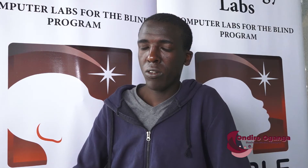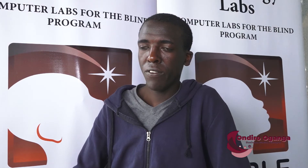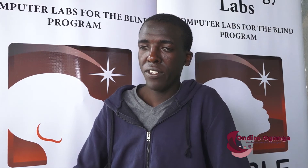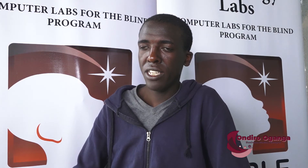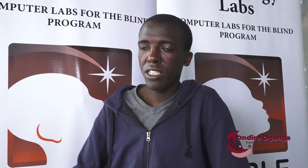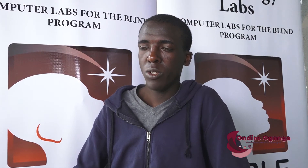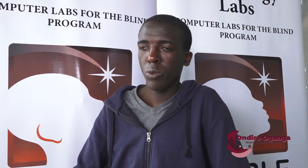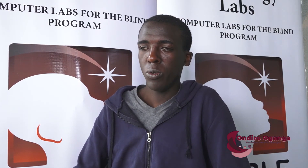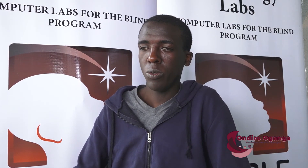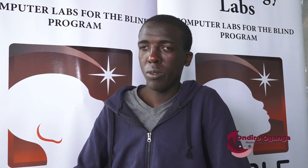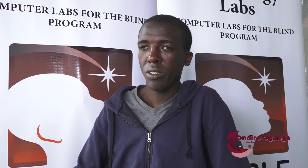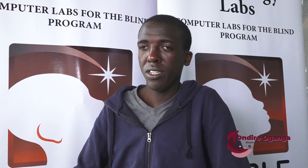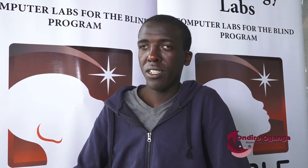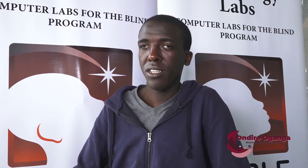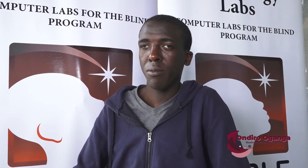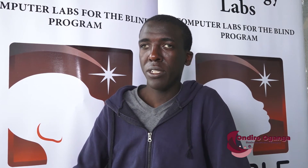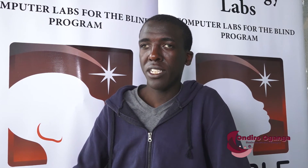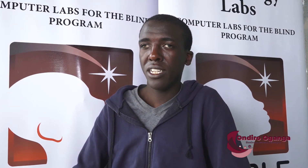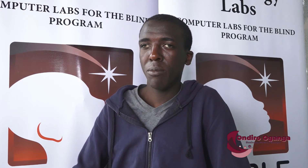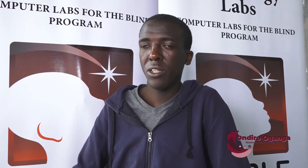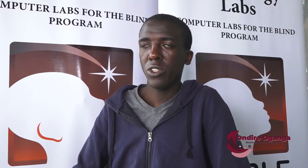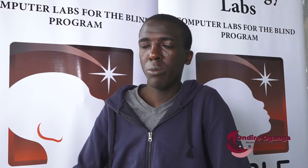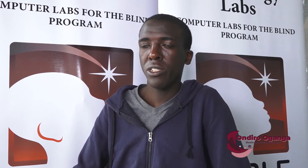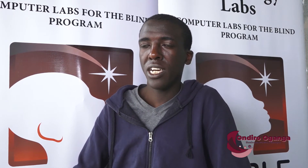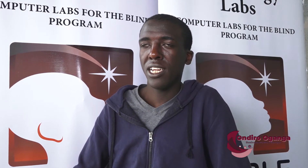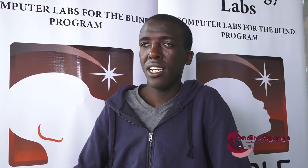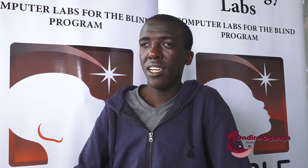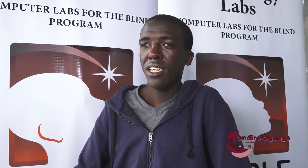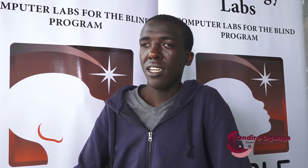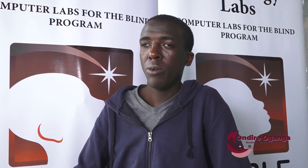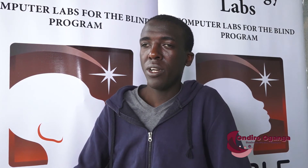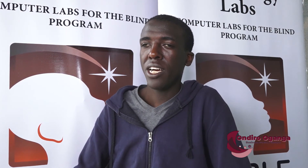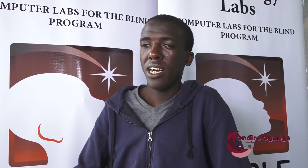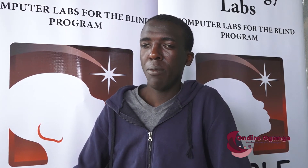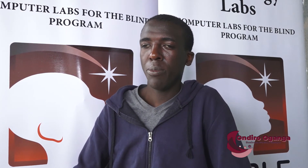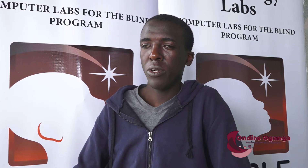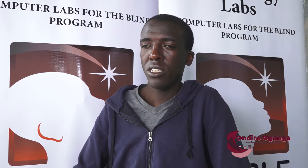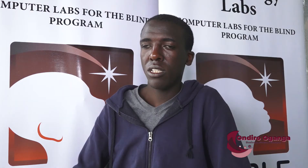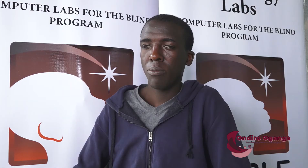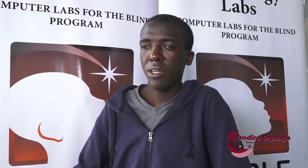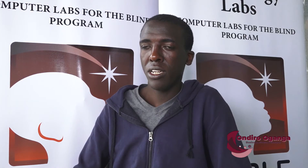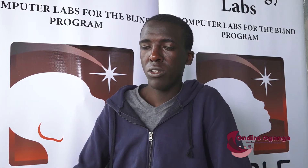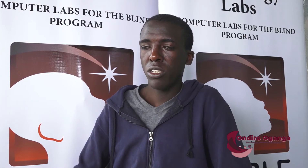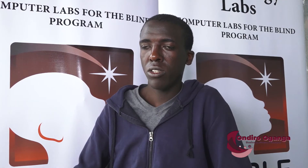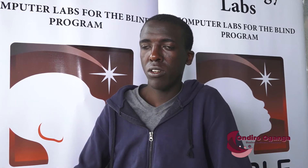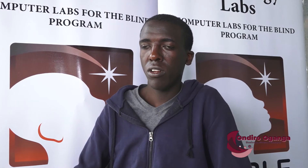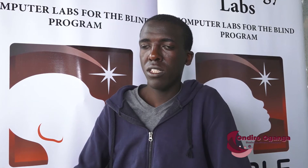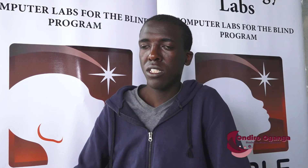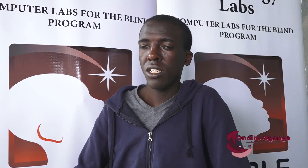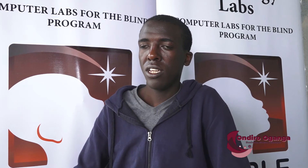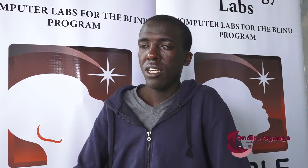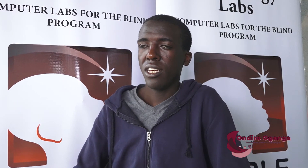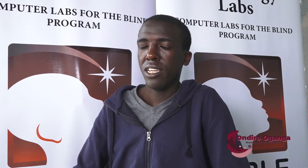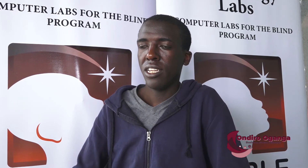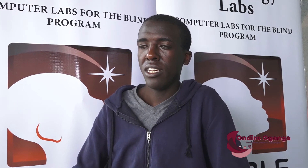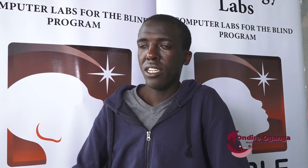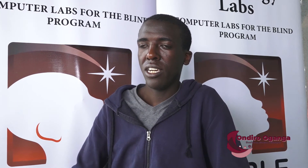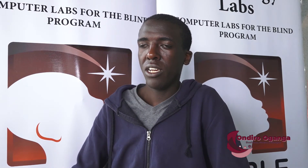confidence to begin my YouTube channel where I post piano tutorials. And I